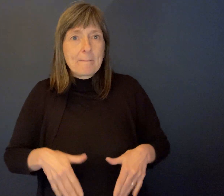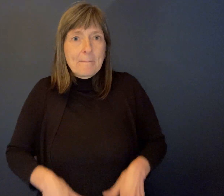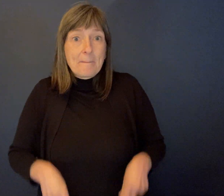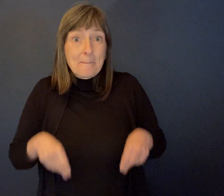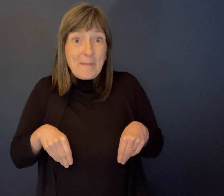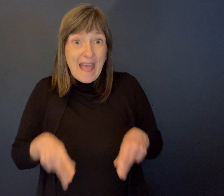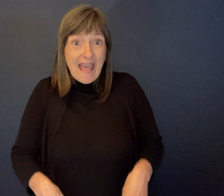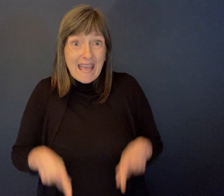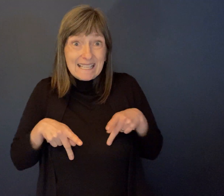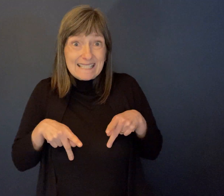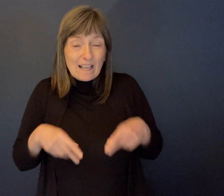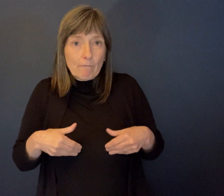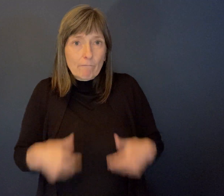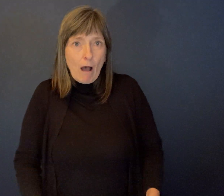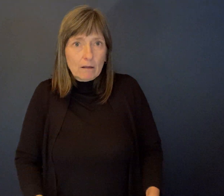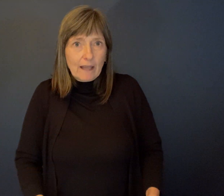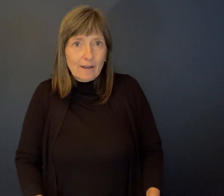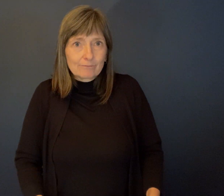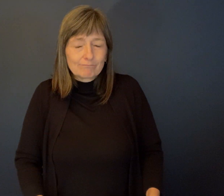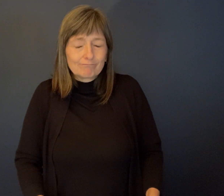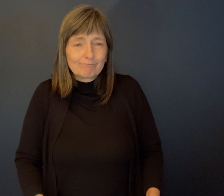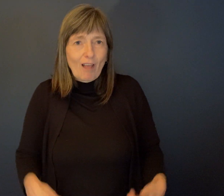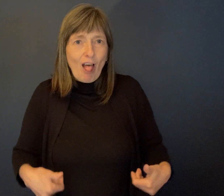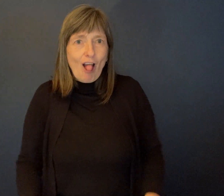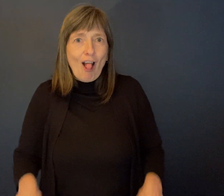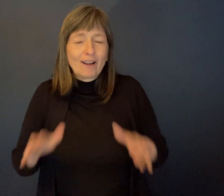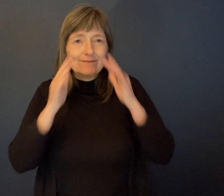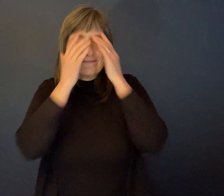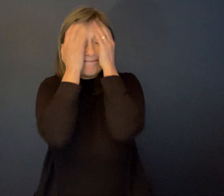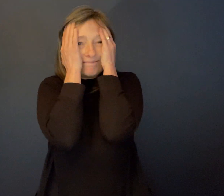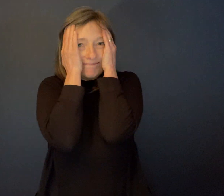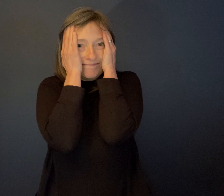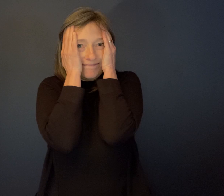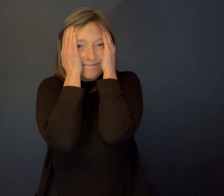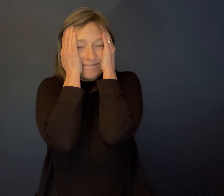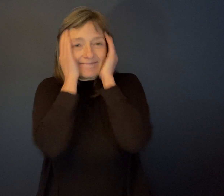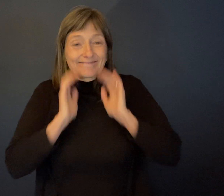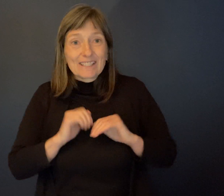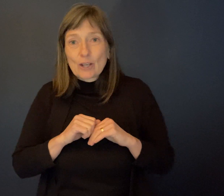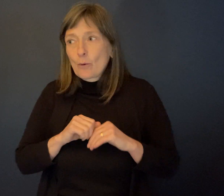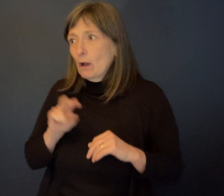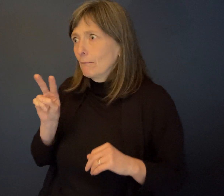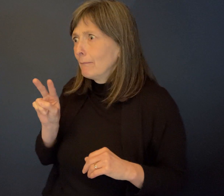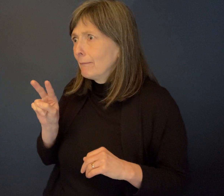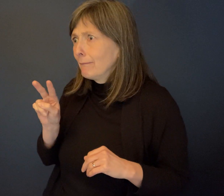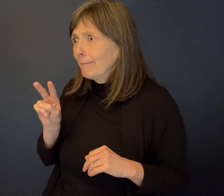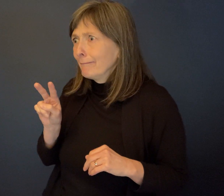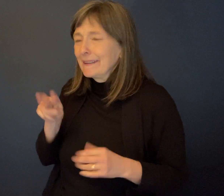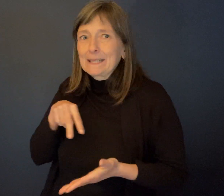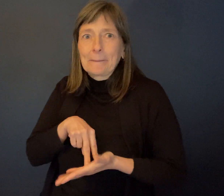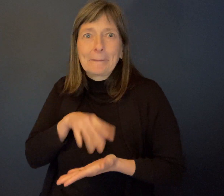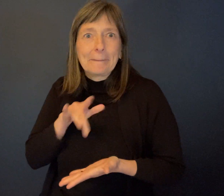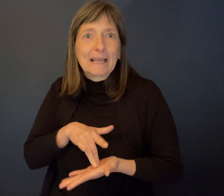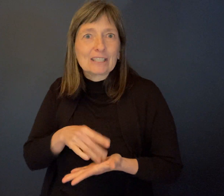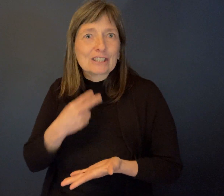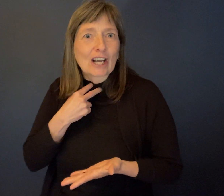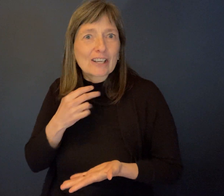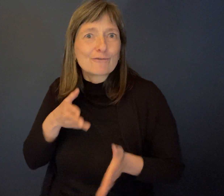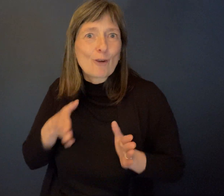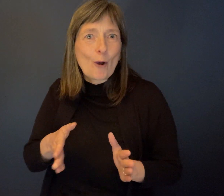So there, and it's like, okay, how do we get Mel back here, right? Because we can't go out there. Anyway, we bring that story up to him from time to time now, just